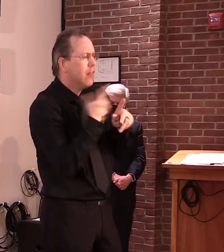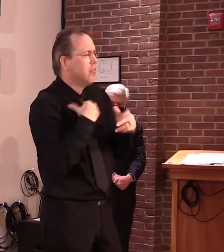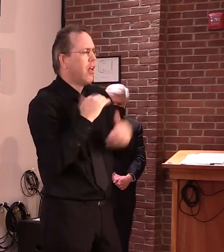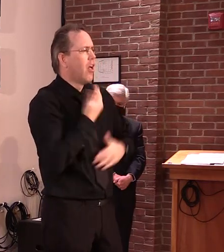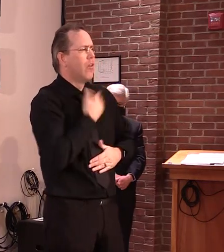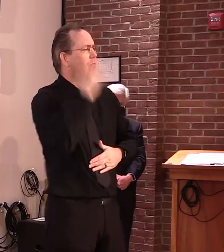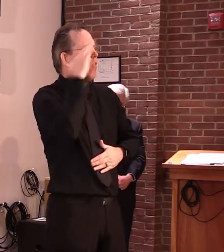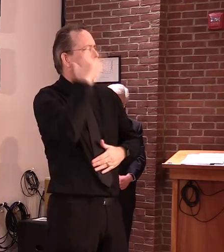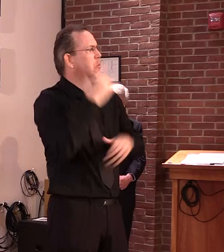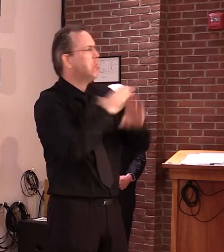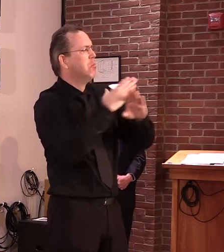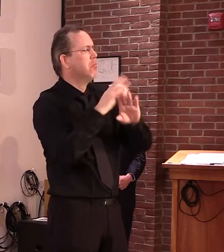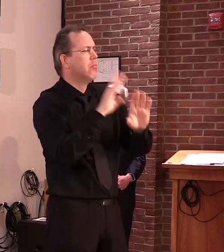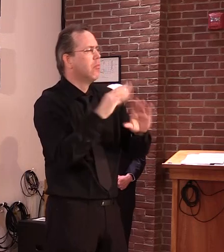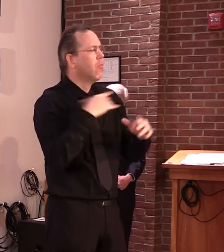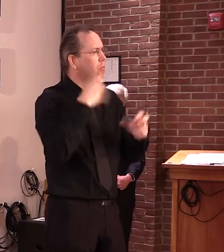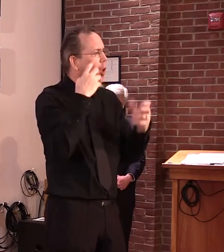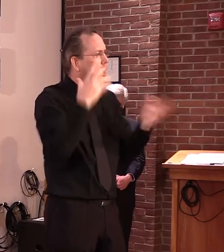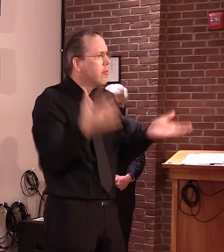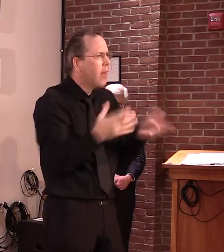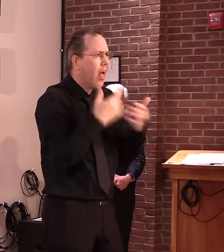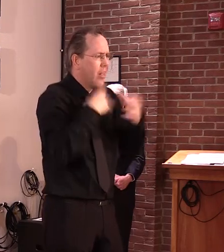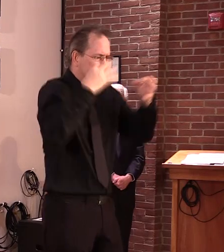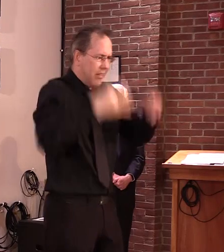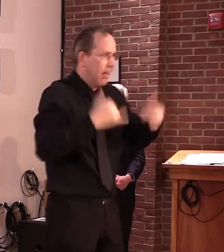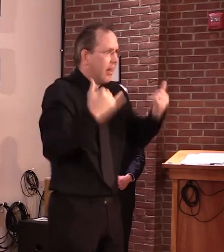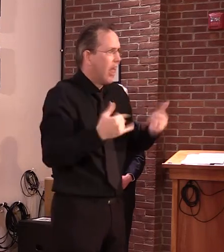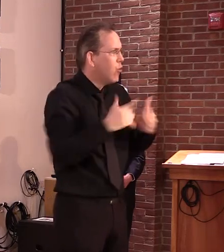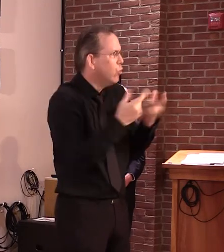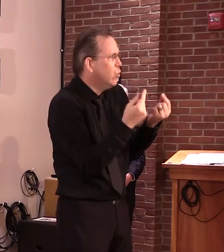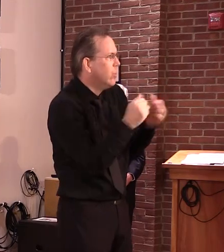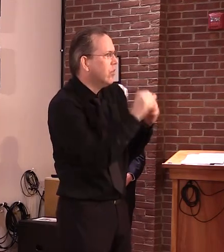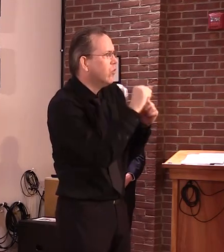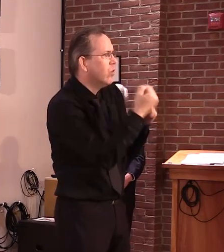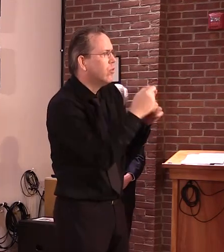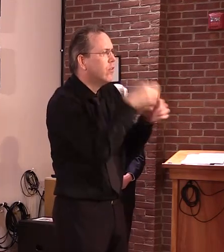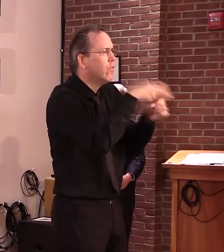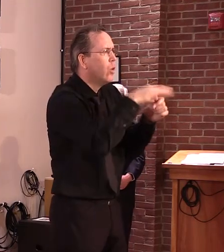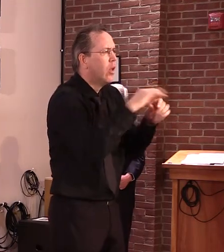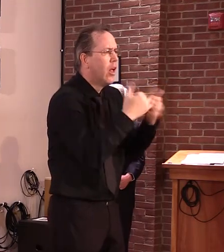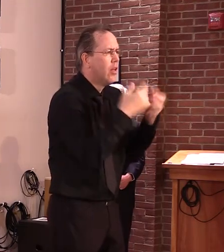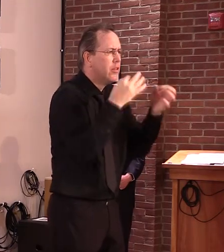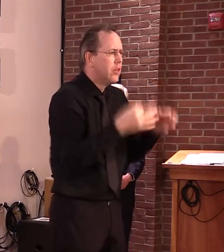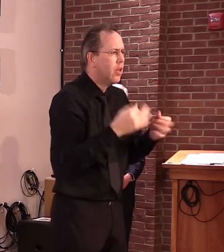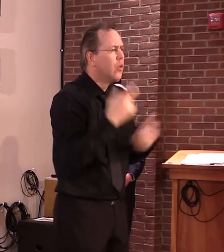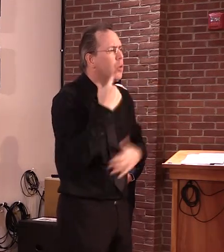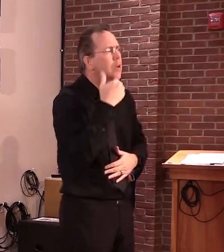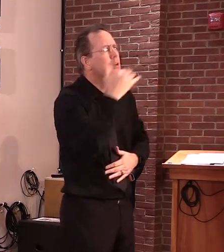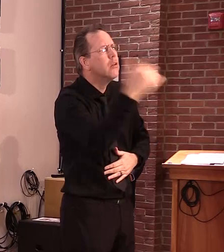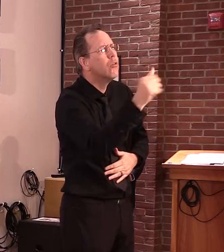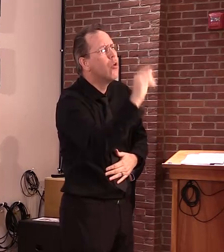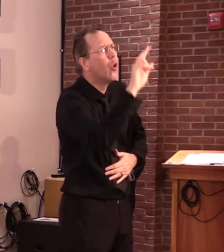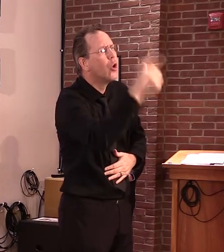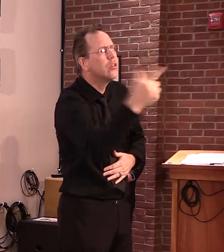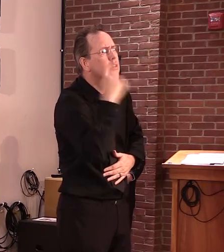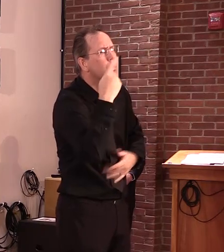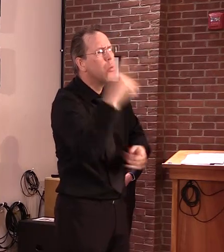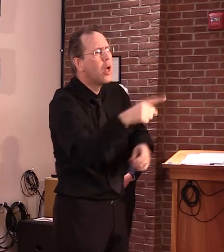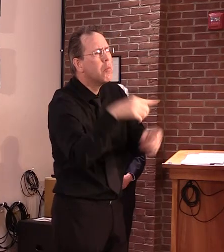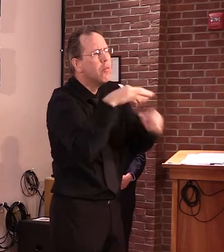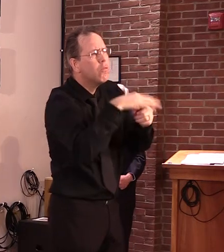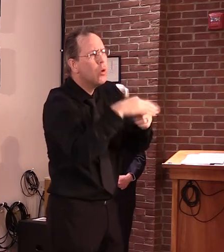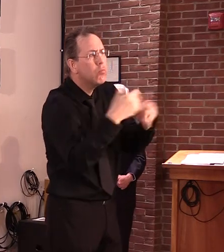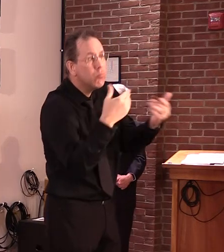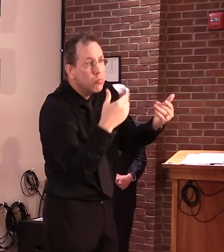we don't need to make this the final decision until August. So it seems pretty easy to me move down